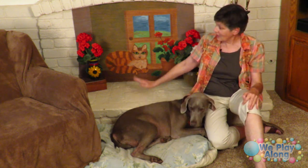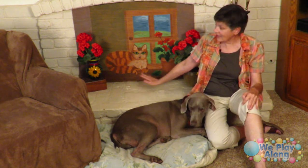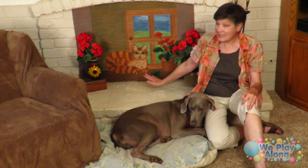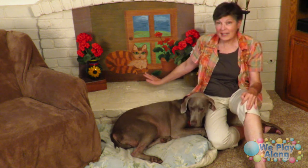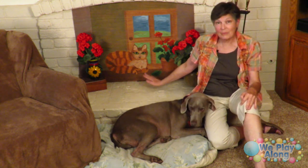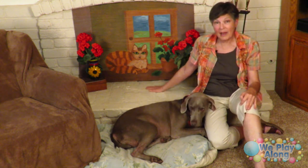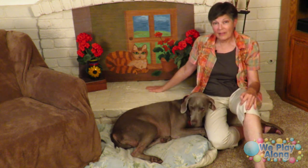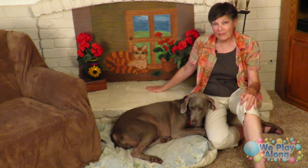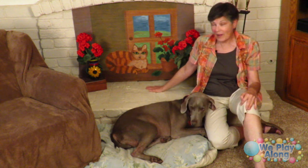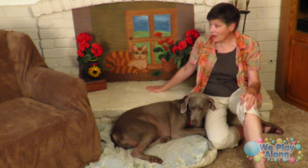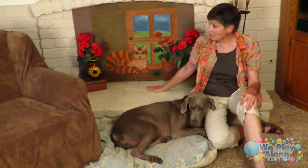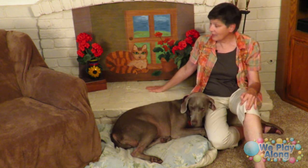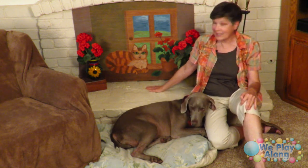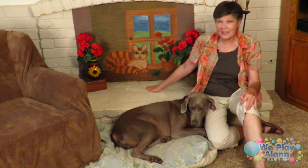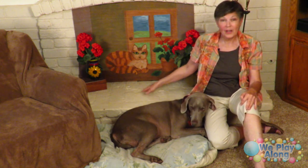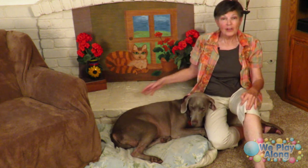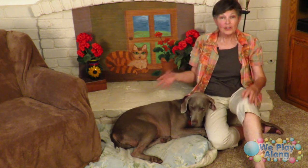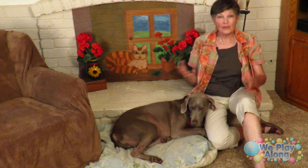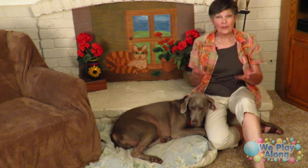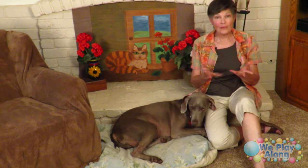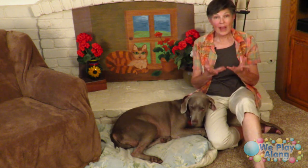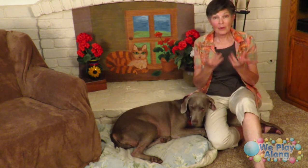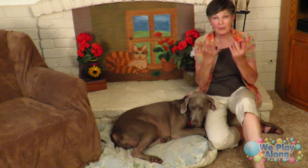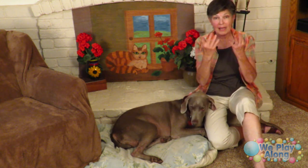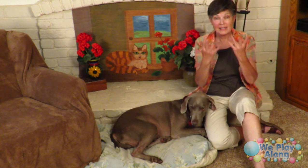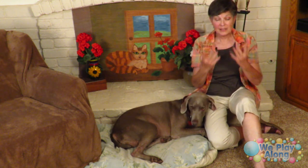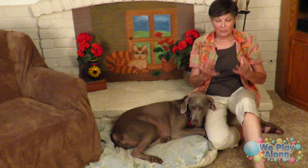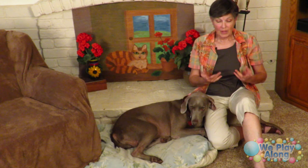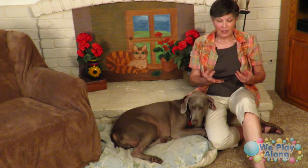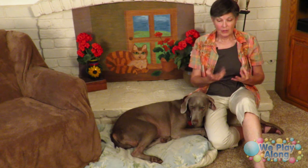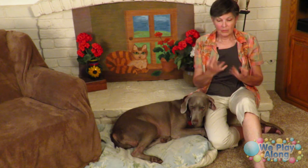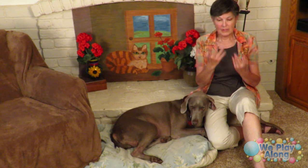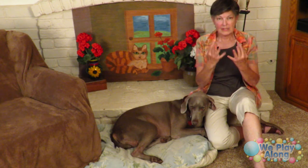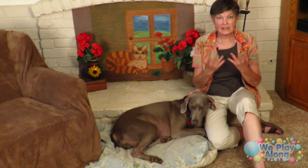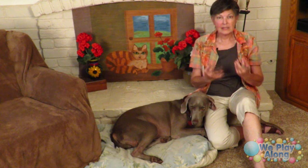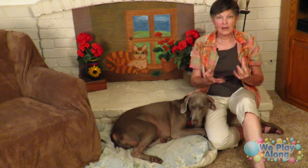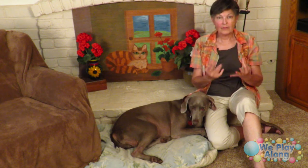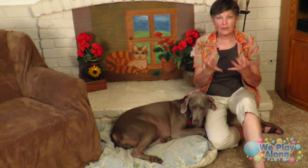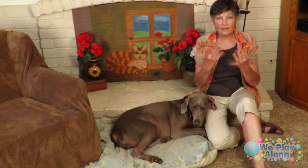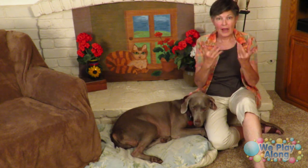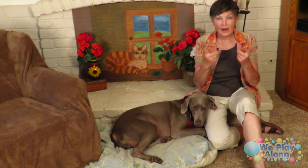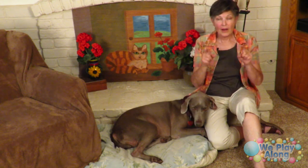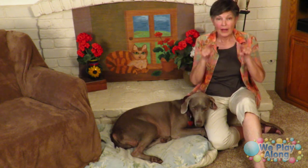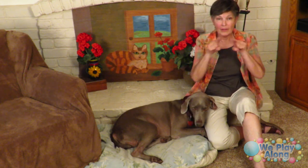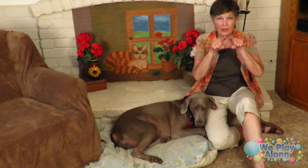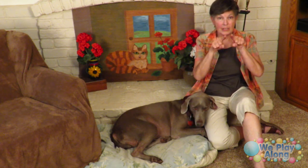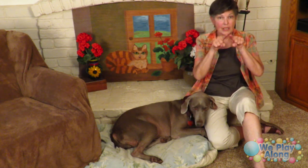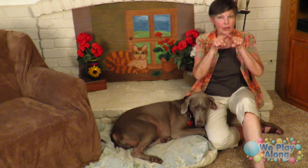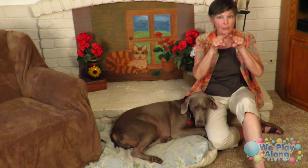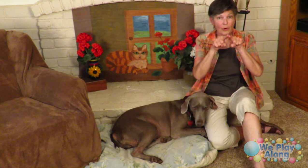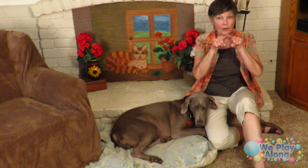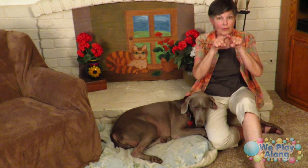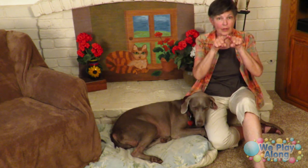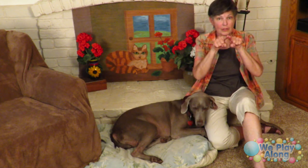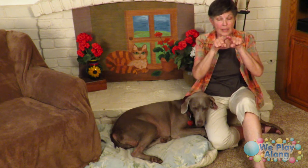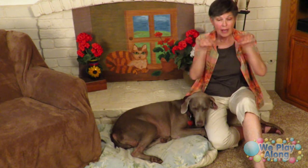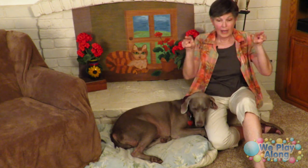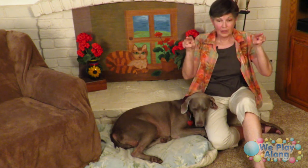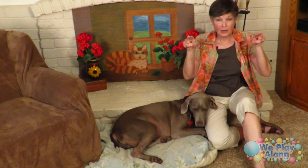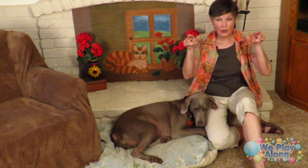she likes to lay by the fireplace so for fireplace you this is a sign for fire then you're going to take your pointer fingers and you're going